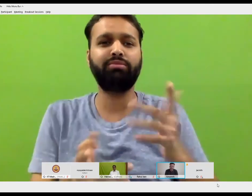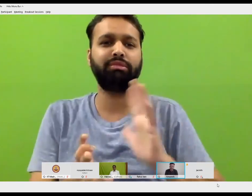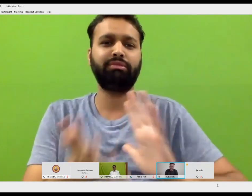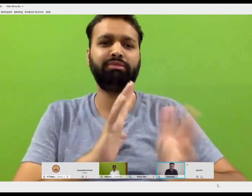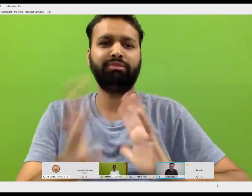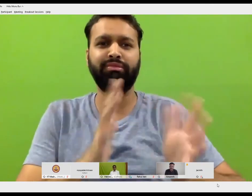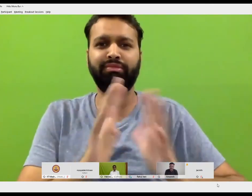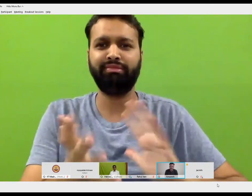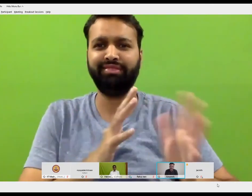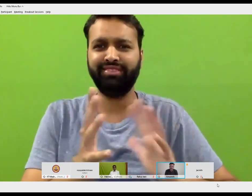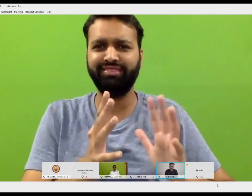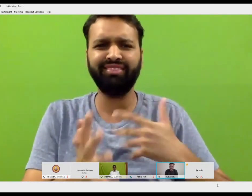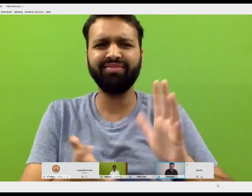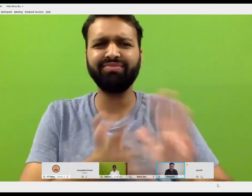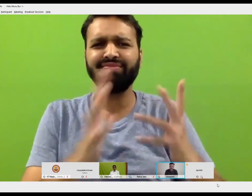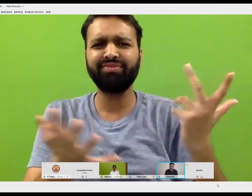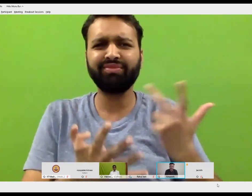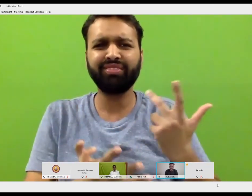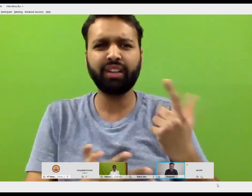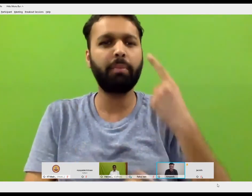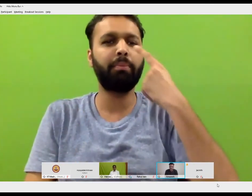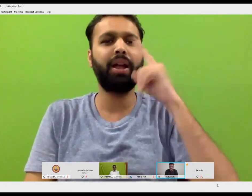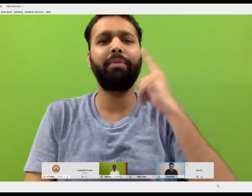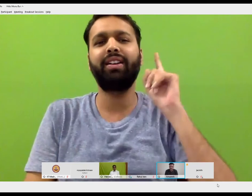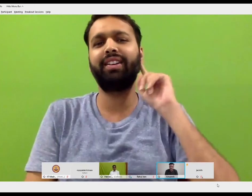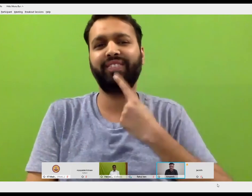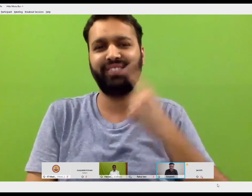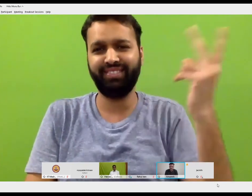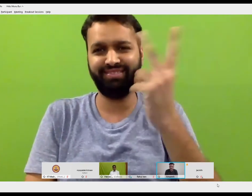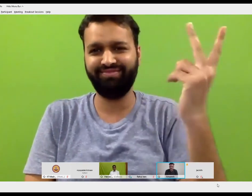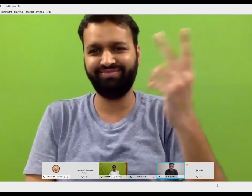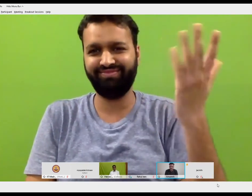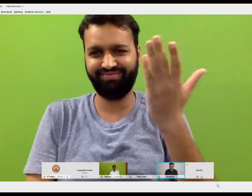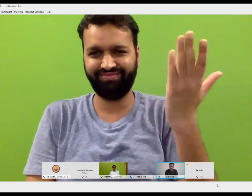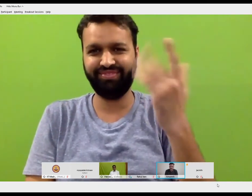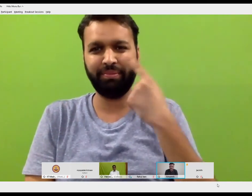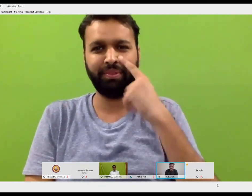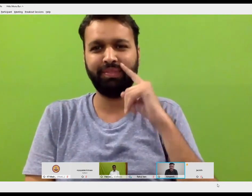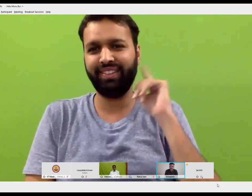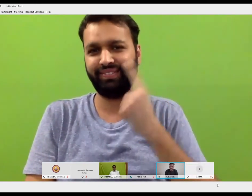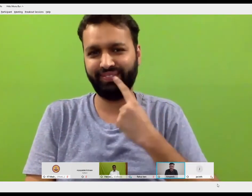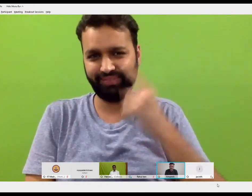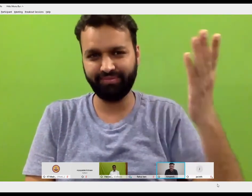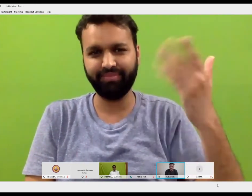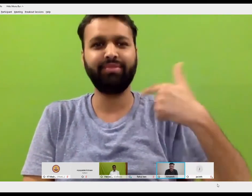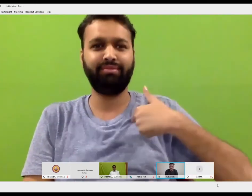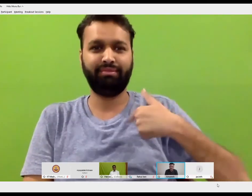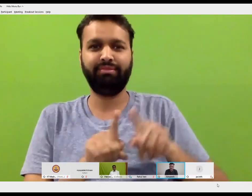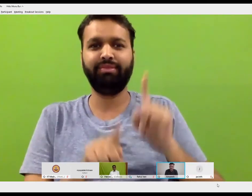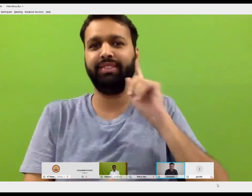So for me, my first language was sign language. The reason is because both my parents are deaf.